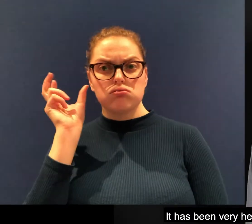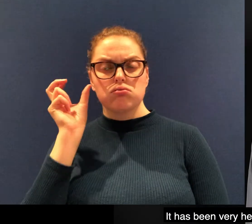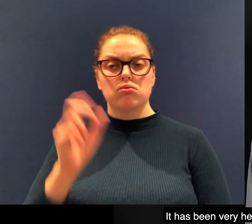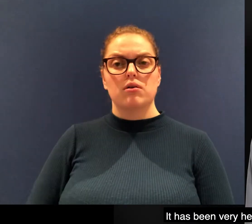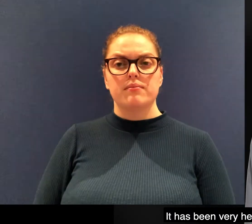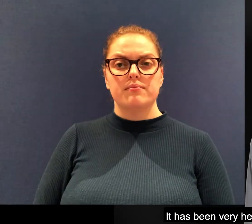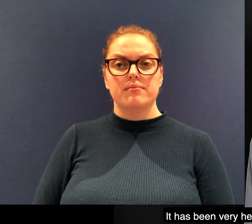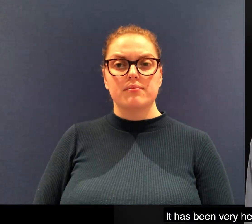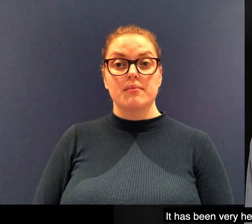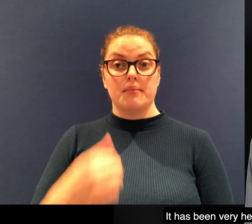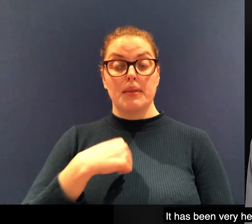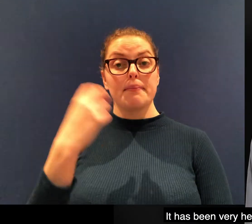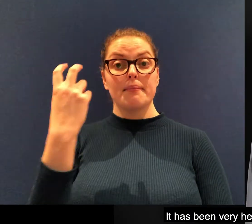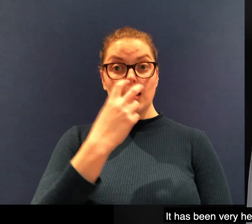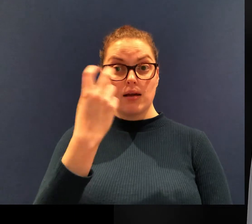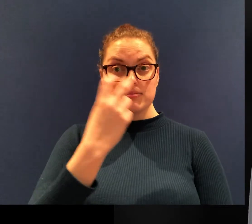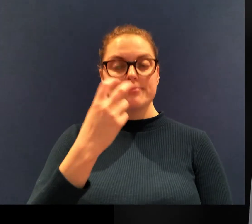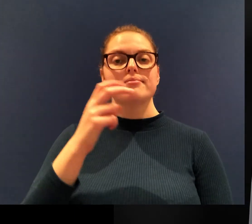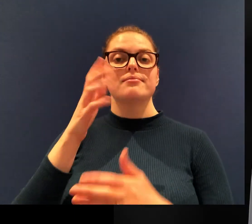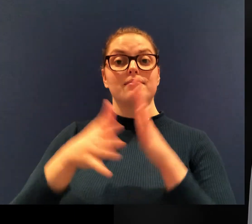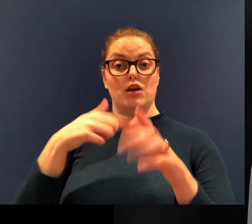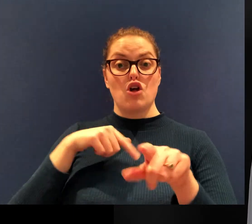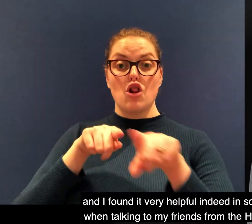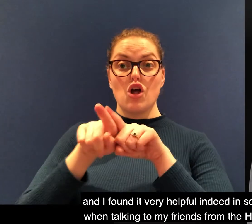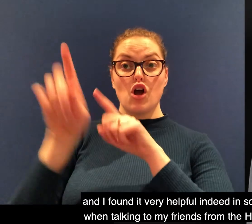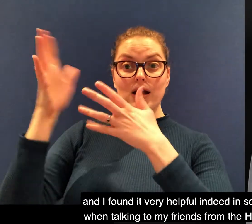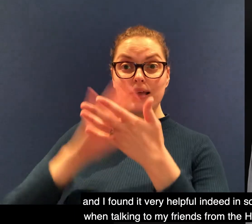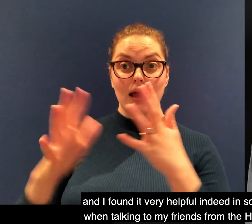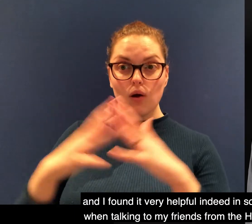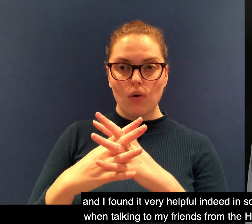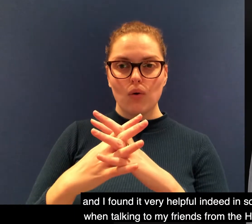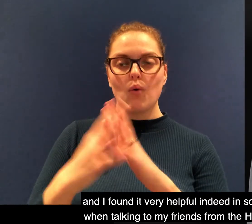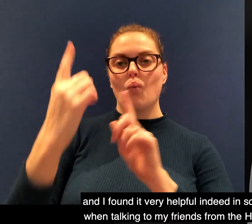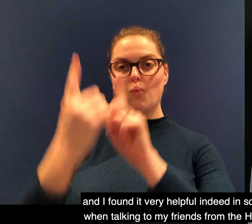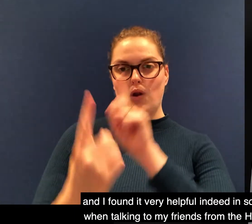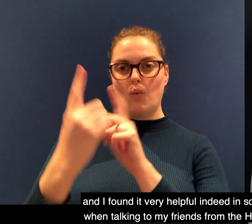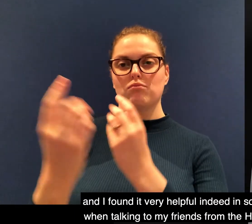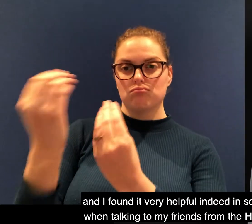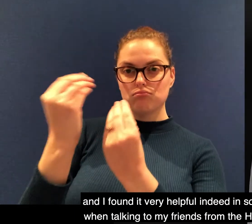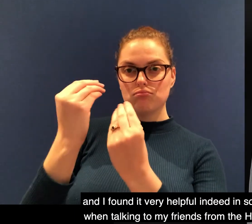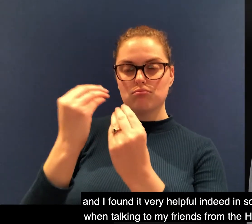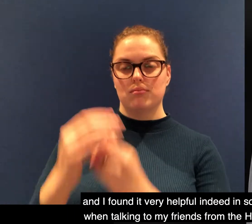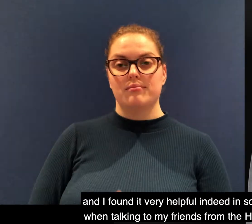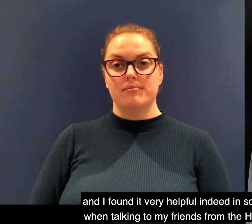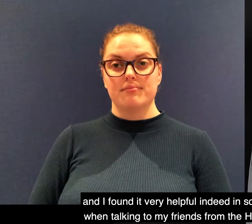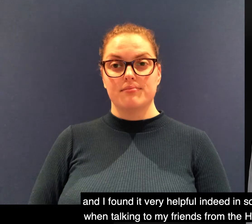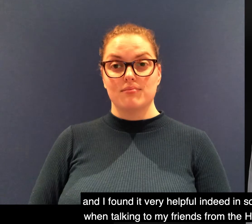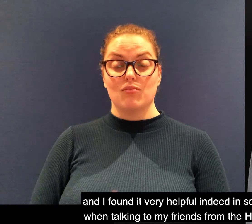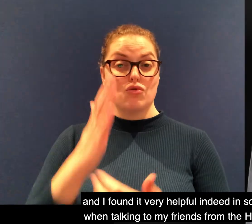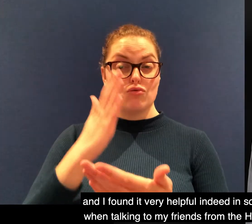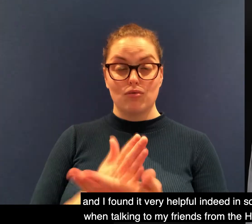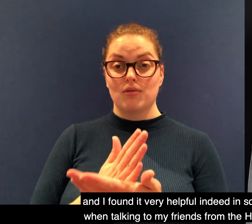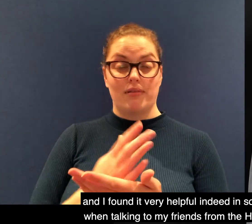It has been very very helpful and I found it very helpful indeed in